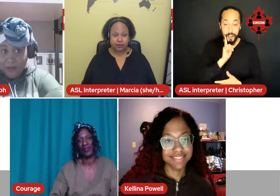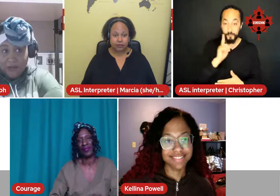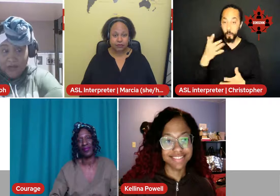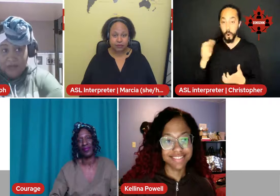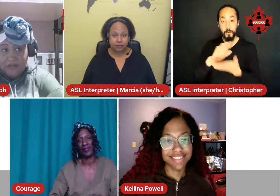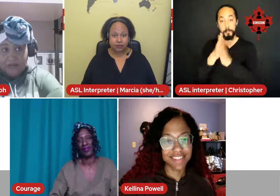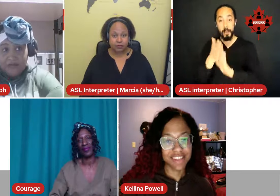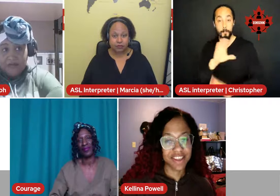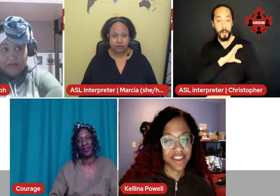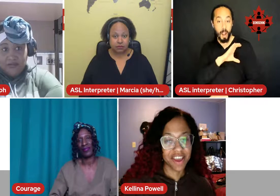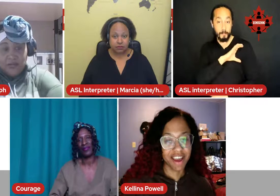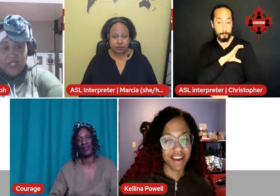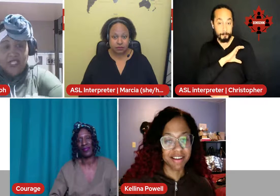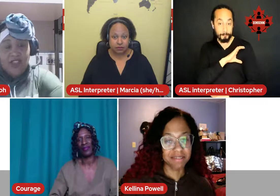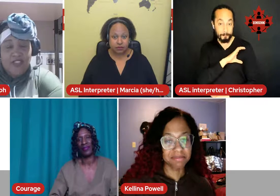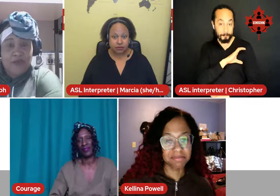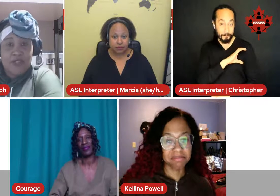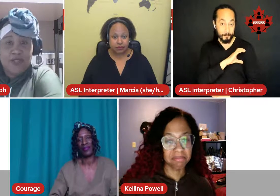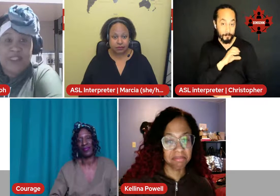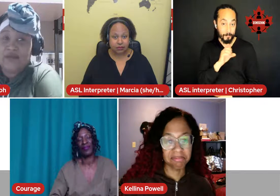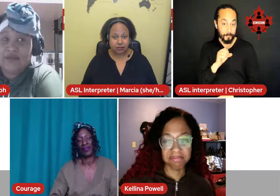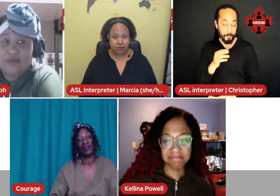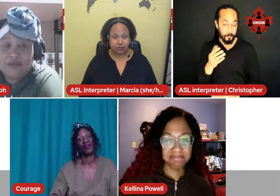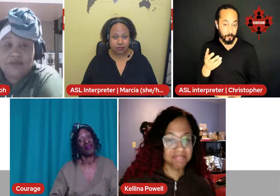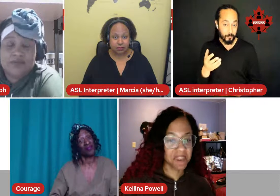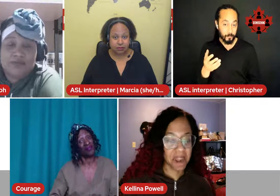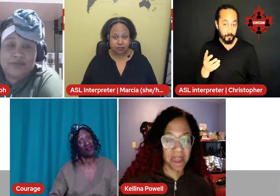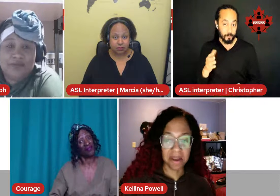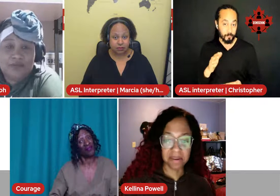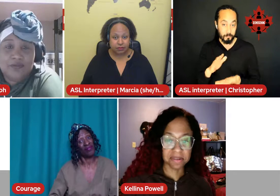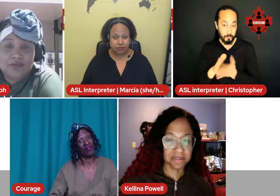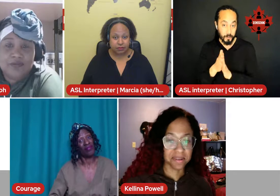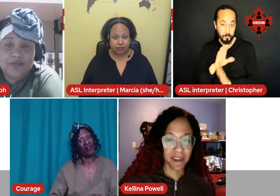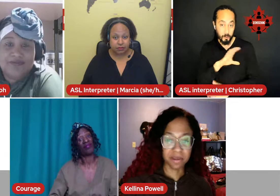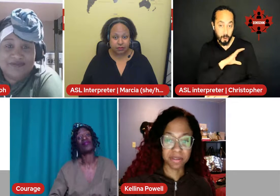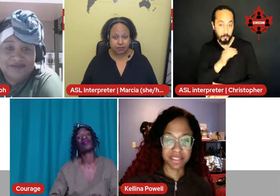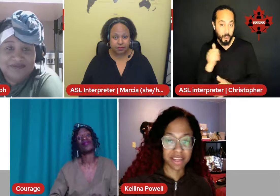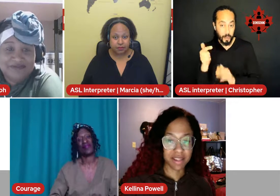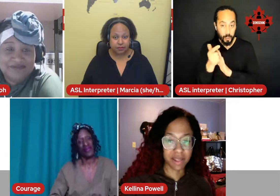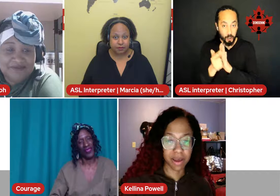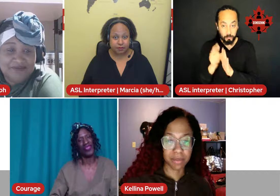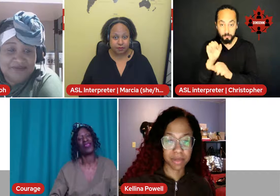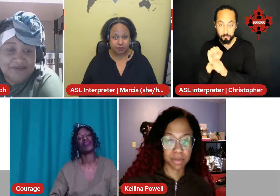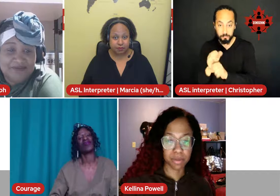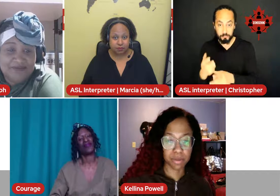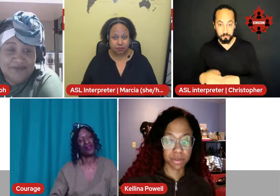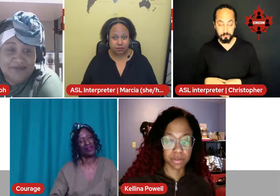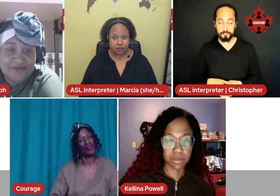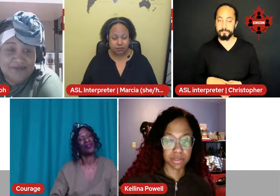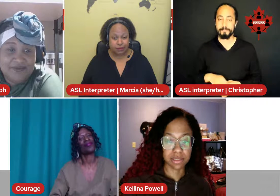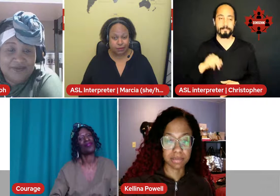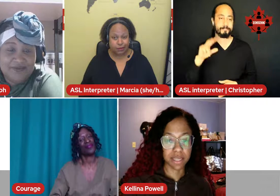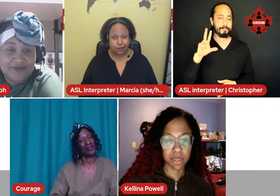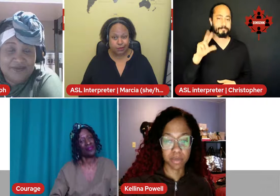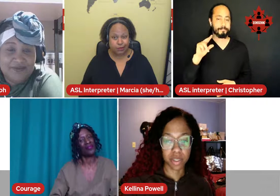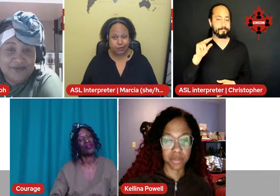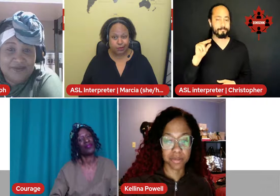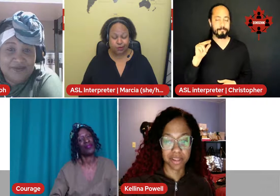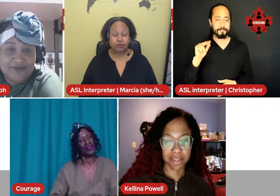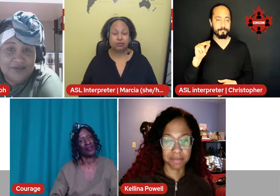or work in law enforcement? No, I would say a lot of people in my community do not like